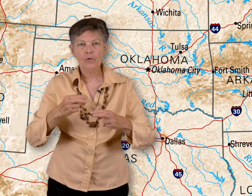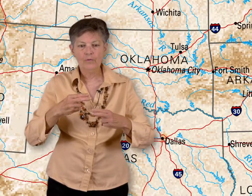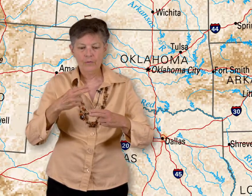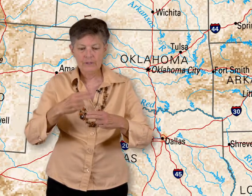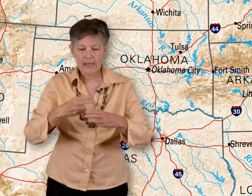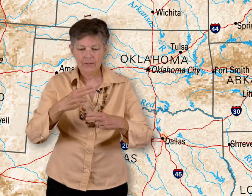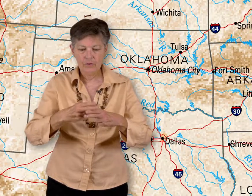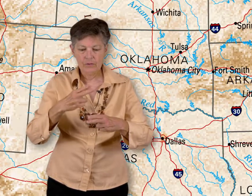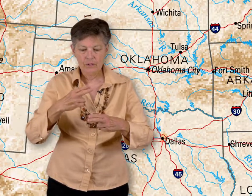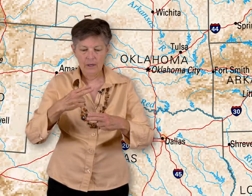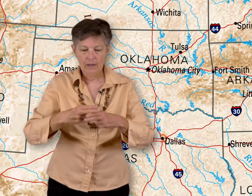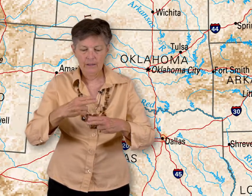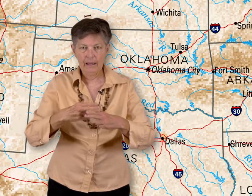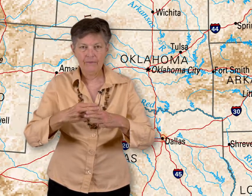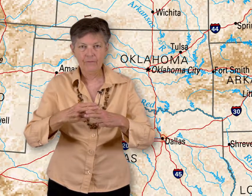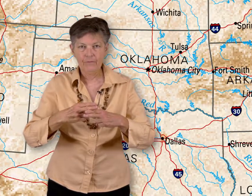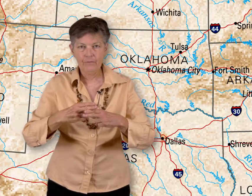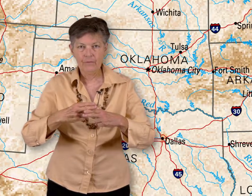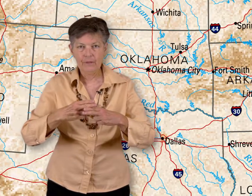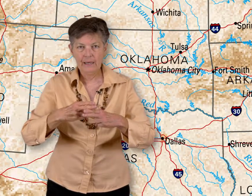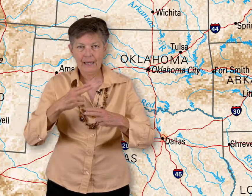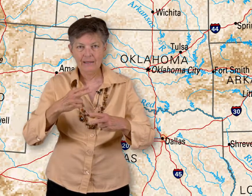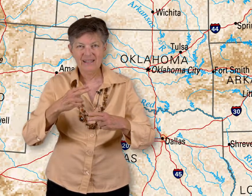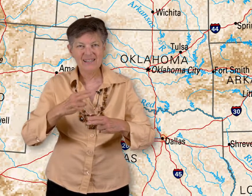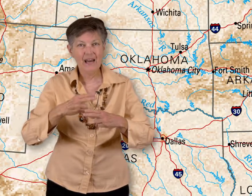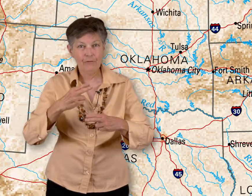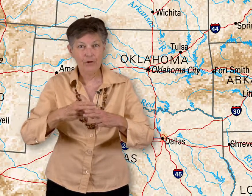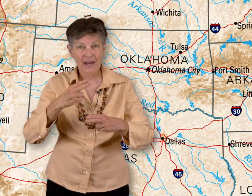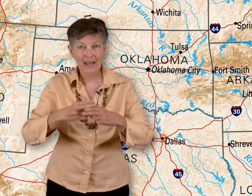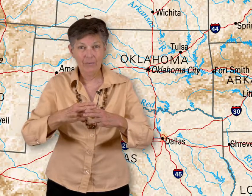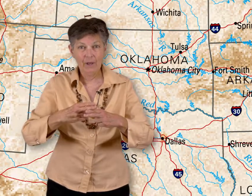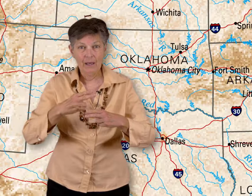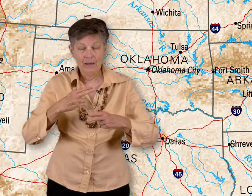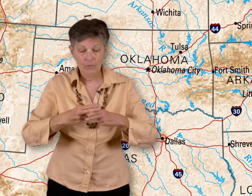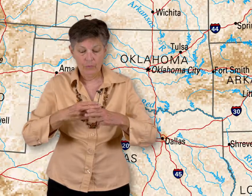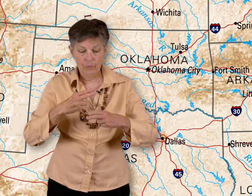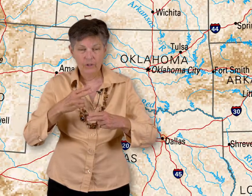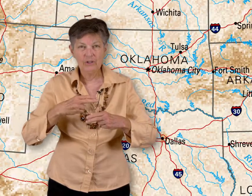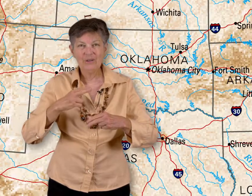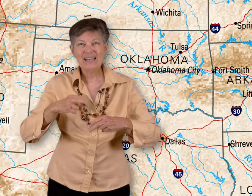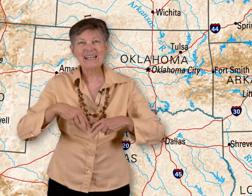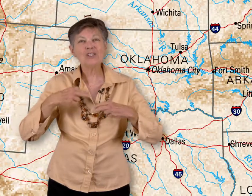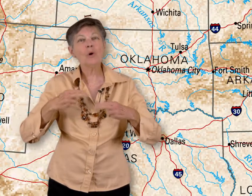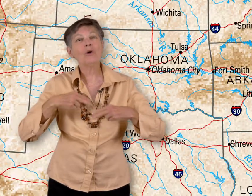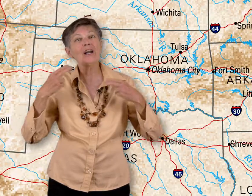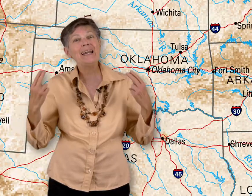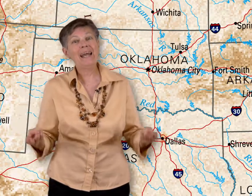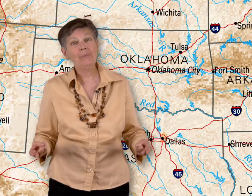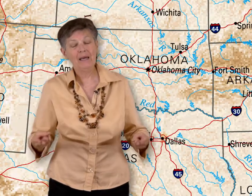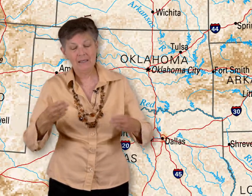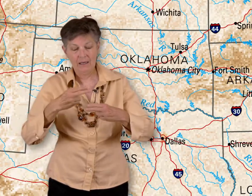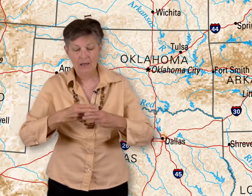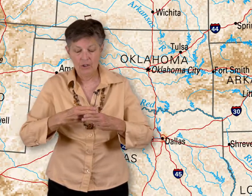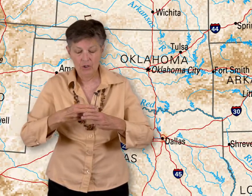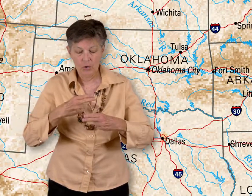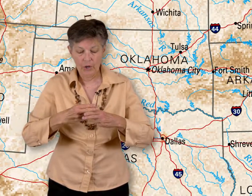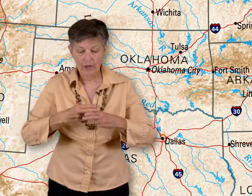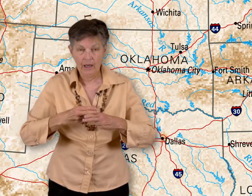take those like the sign for name. Because that's what we're going to name it. So we're going to